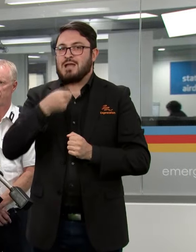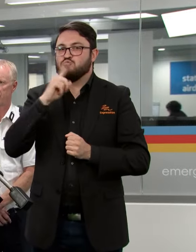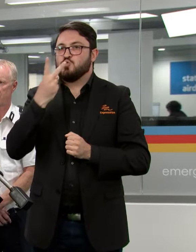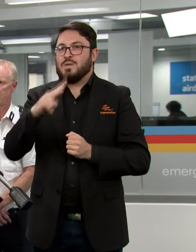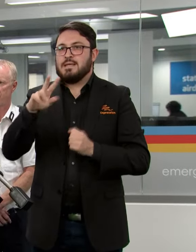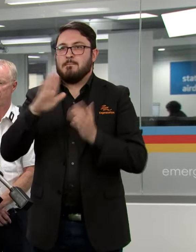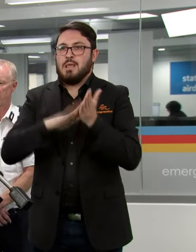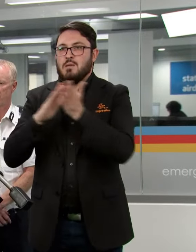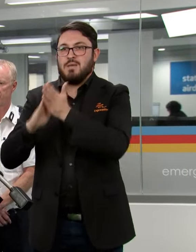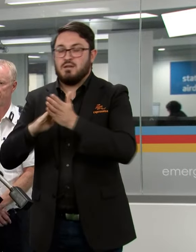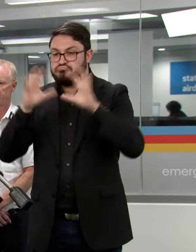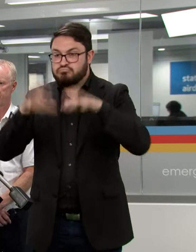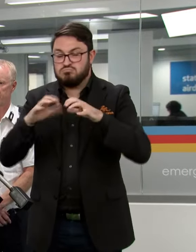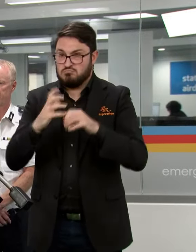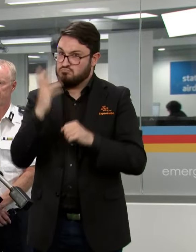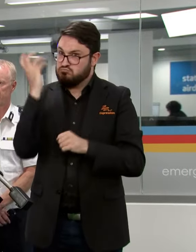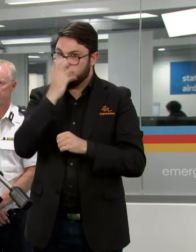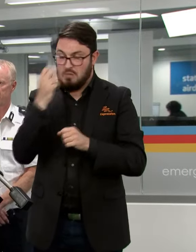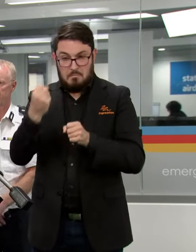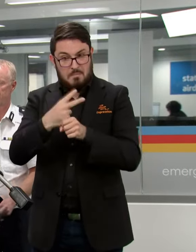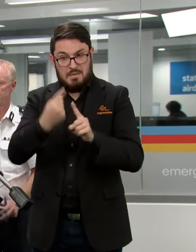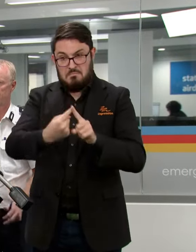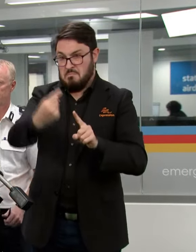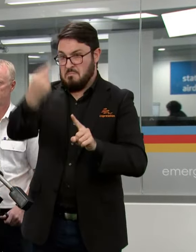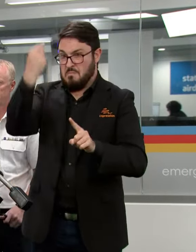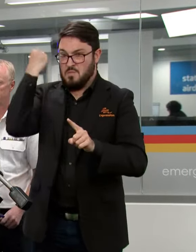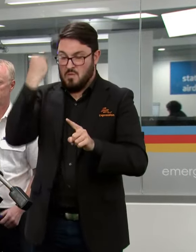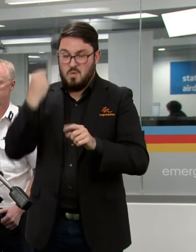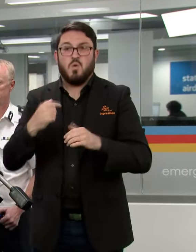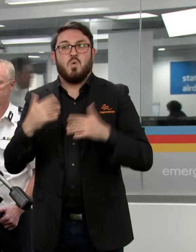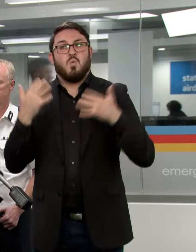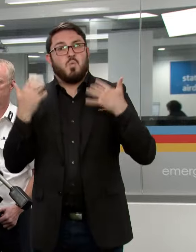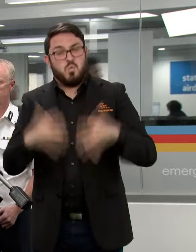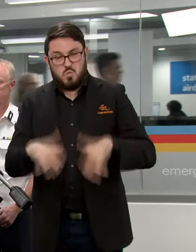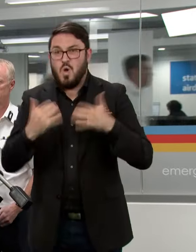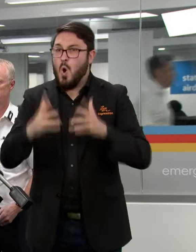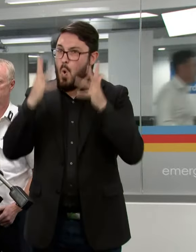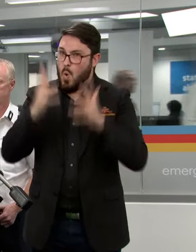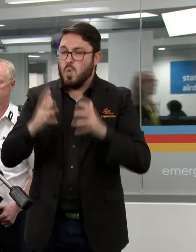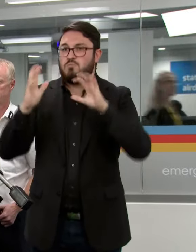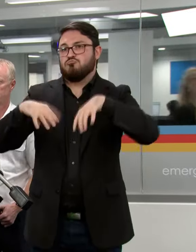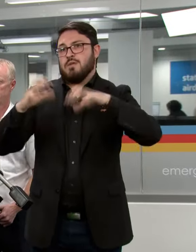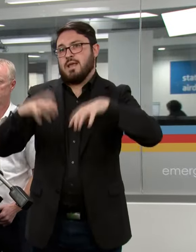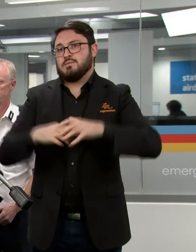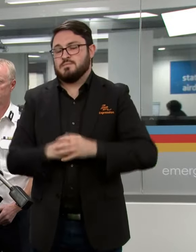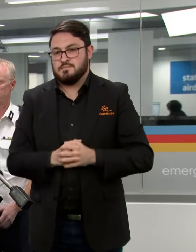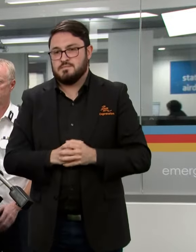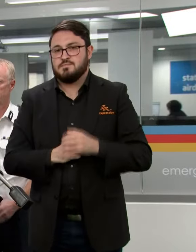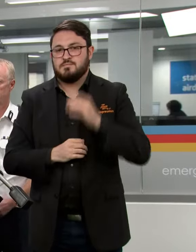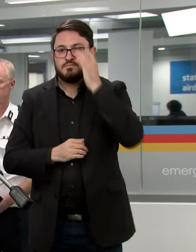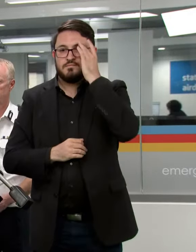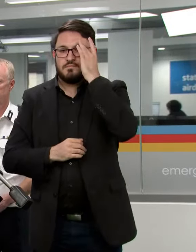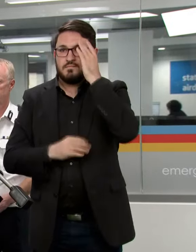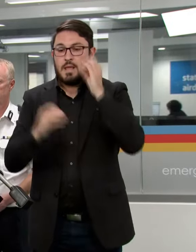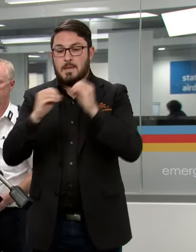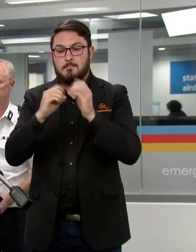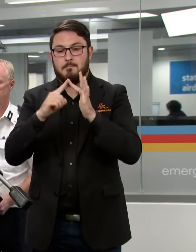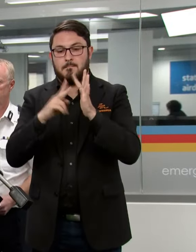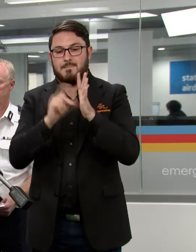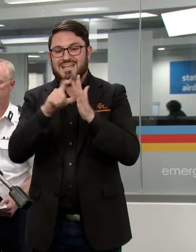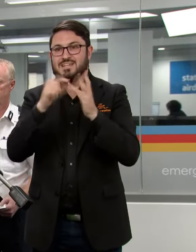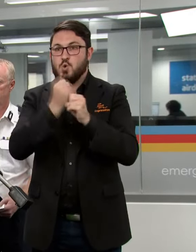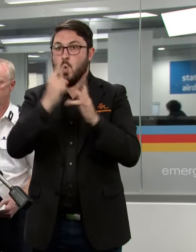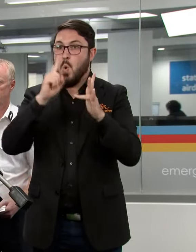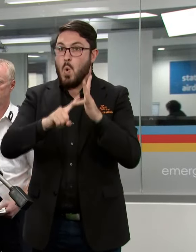month with over 120 years of data so significant rainfall there. Also at Bendigo 92